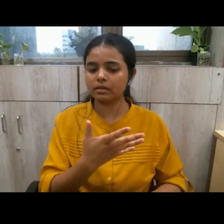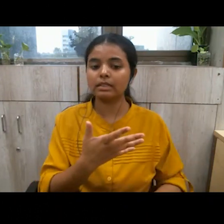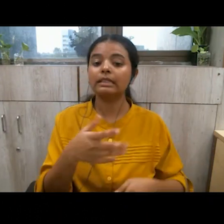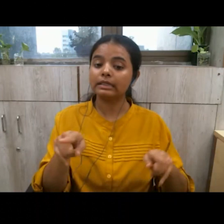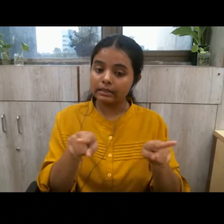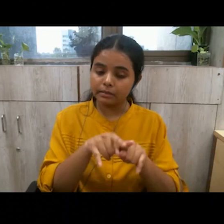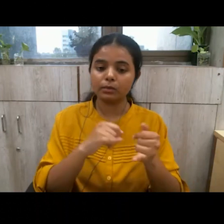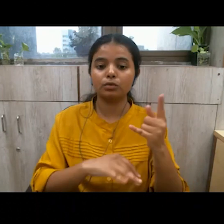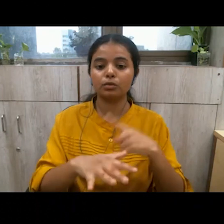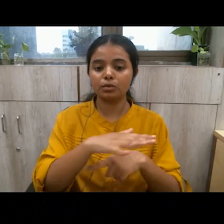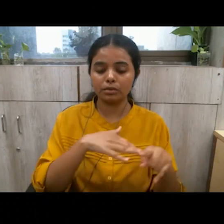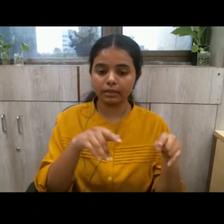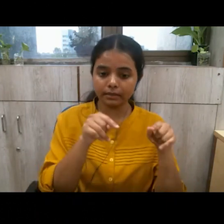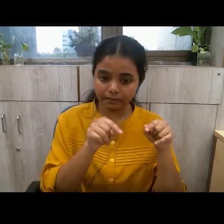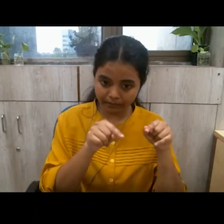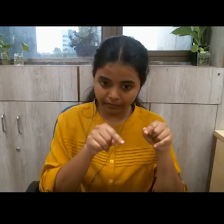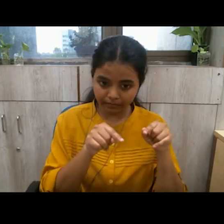and that is why those societies